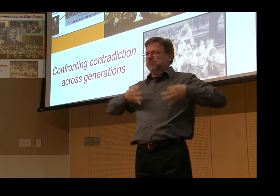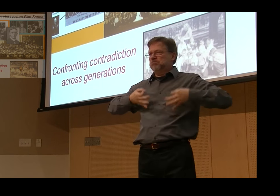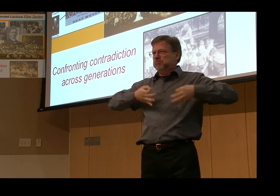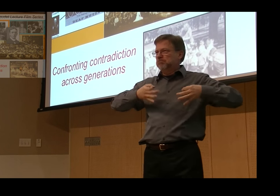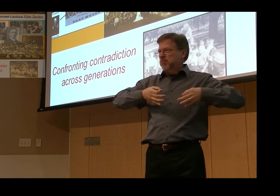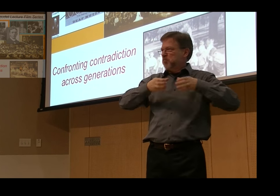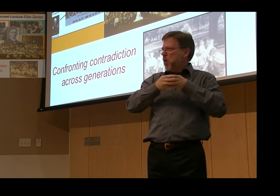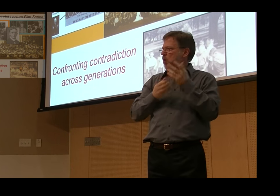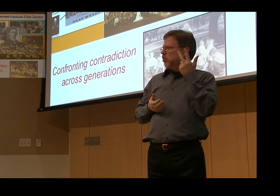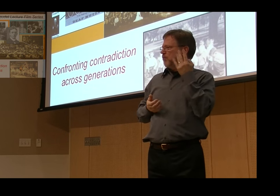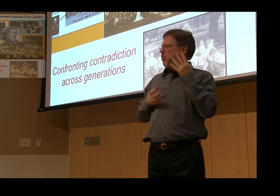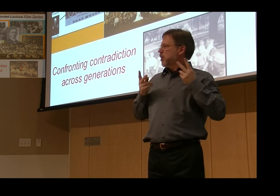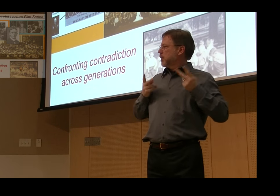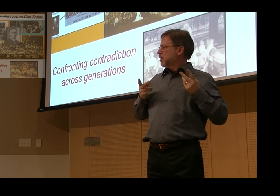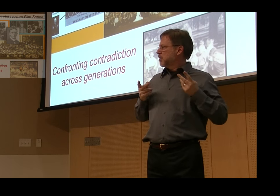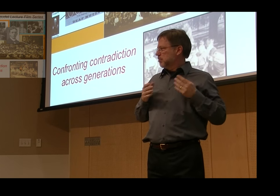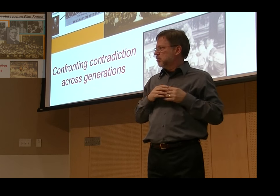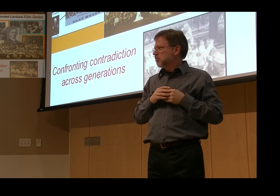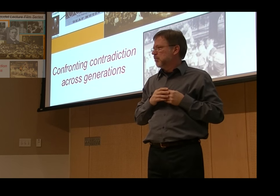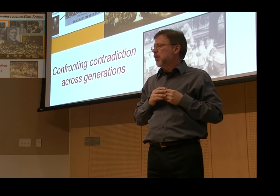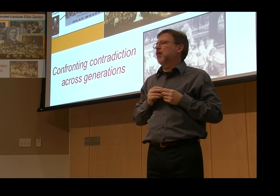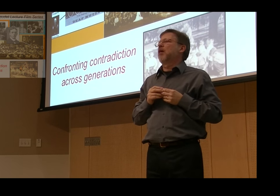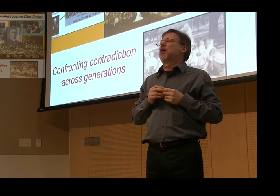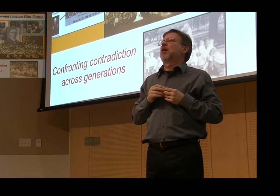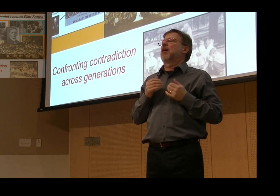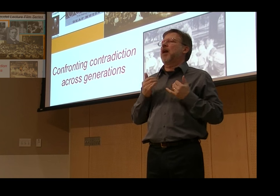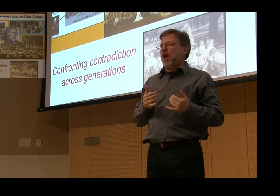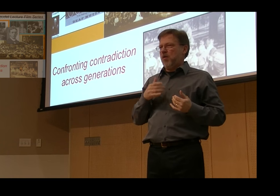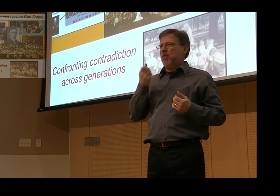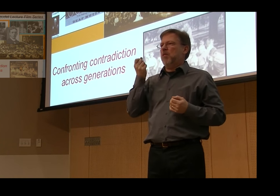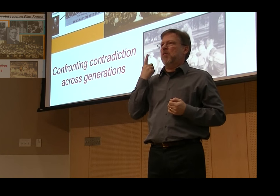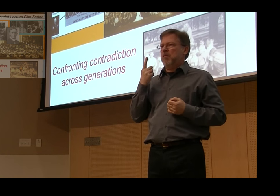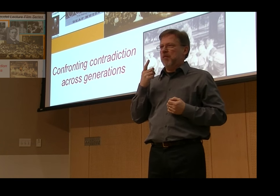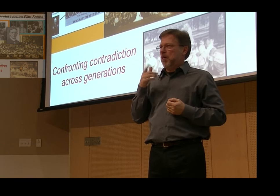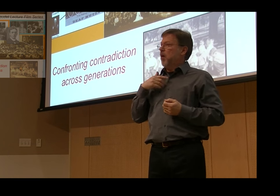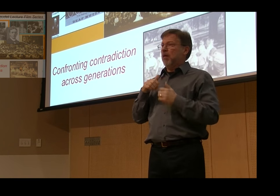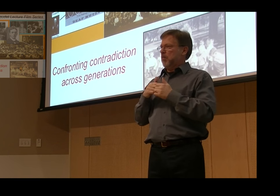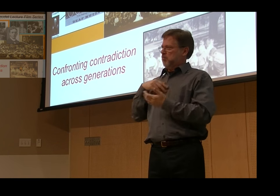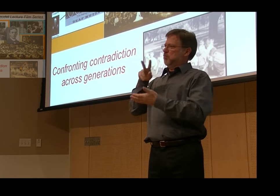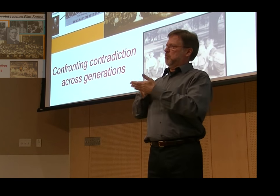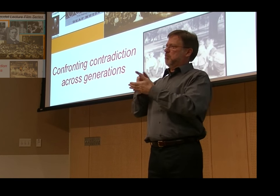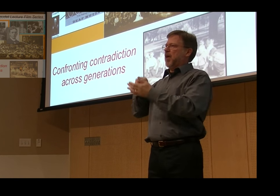based on the general membership of the NAD voting on who they liked to the best.